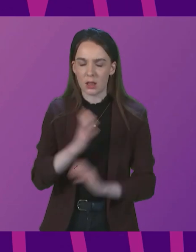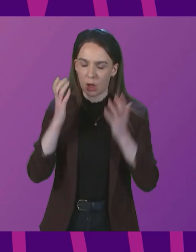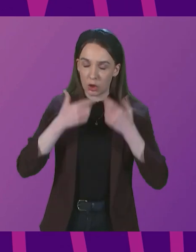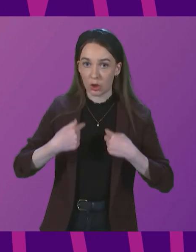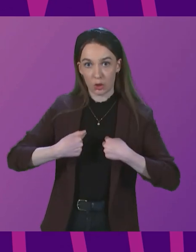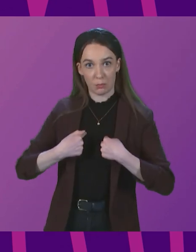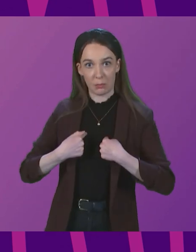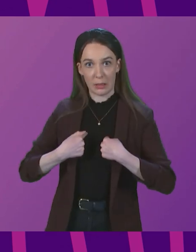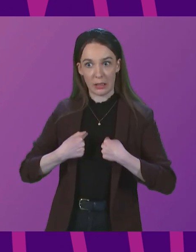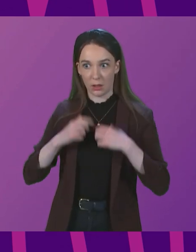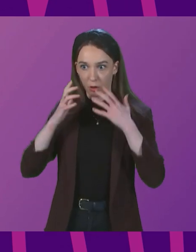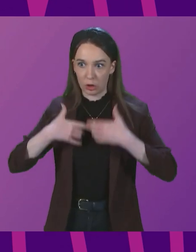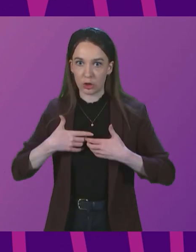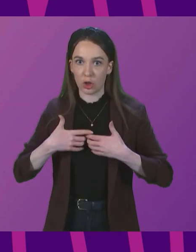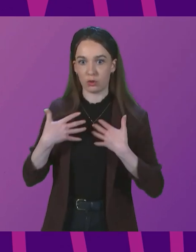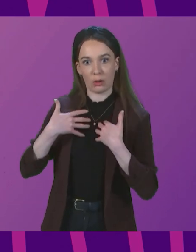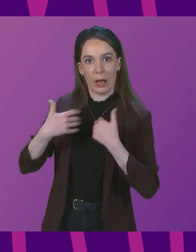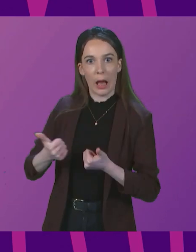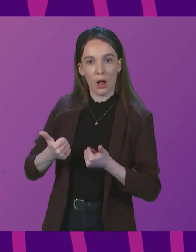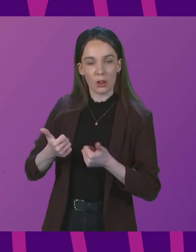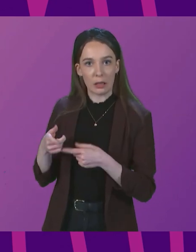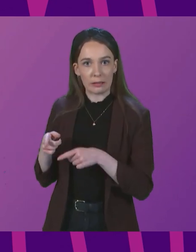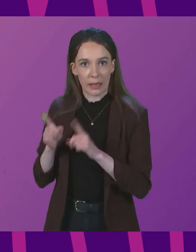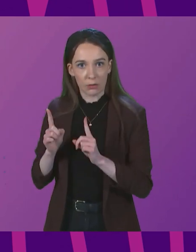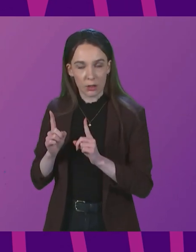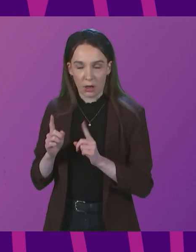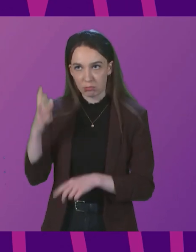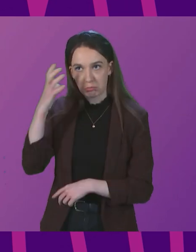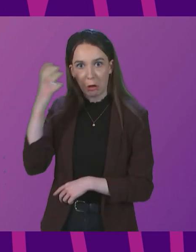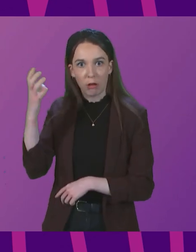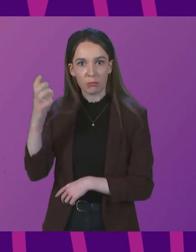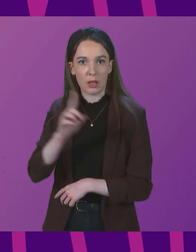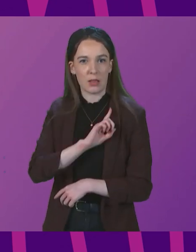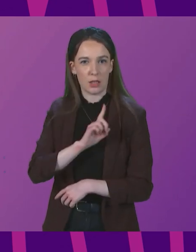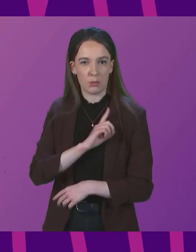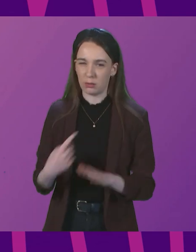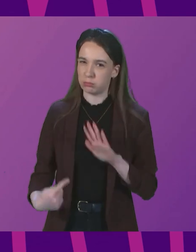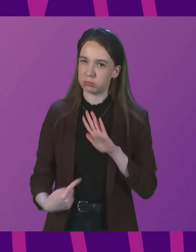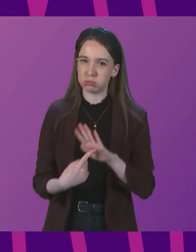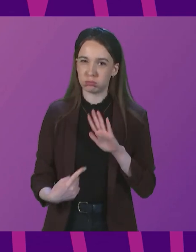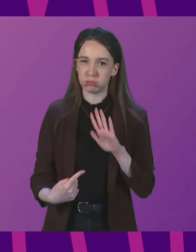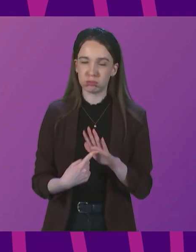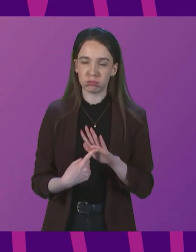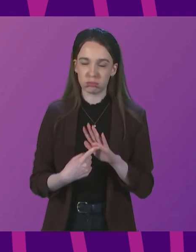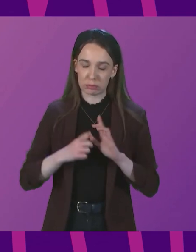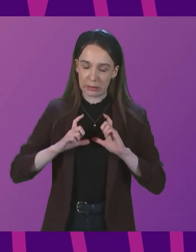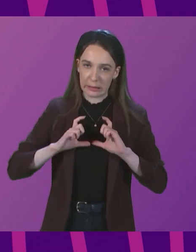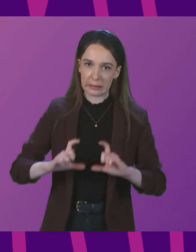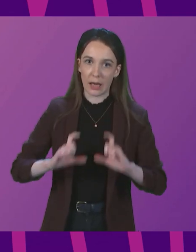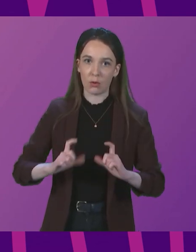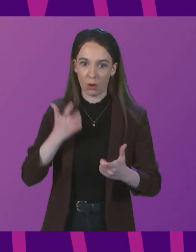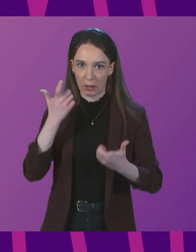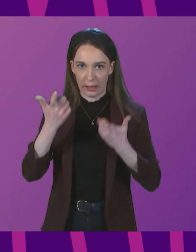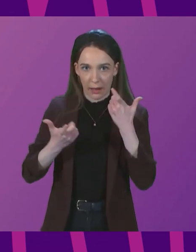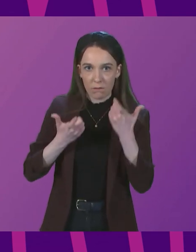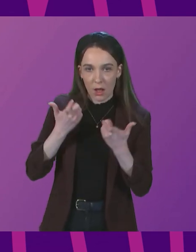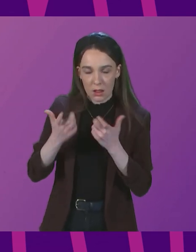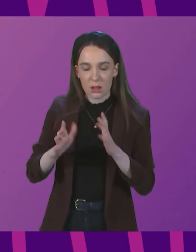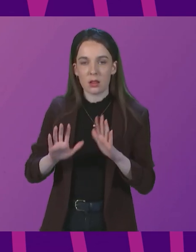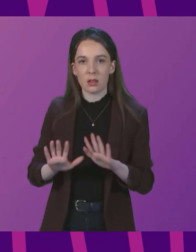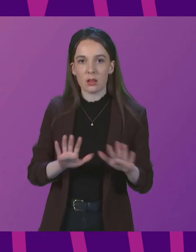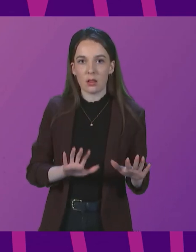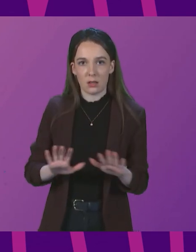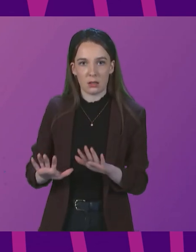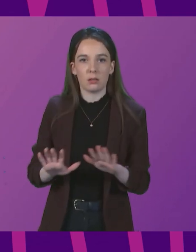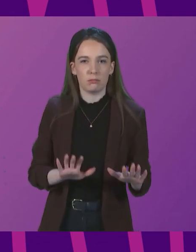Secretary, to the Government, which is why I think it is important that we continue to exercise a degree of caution. What we know from